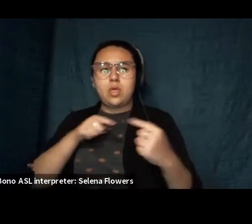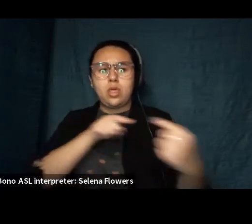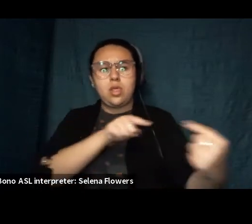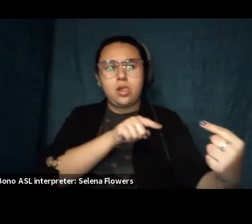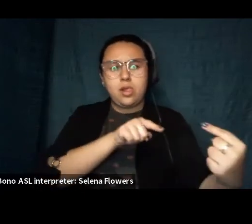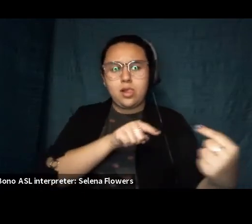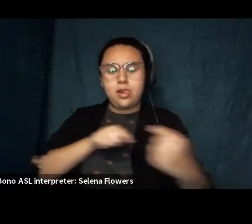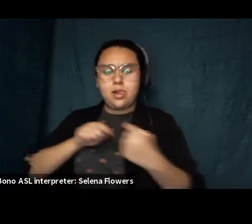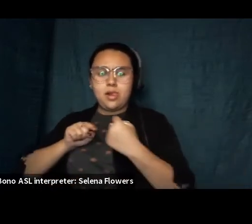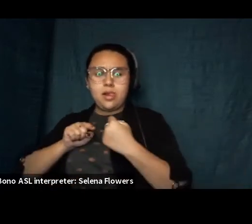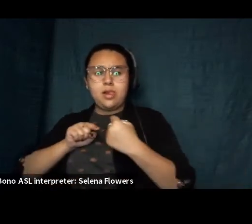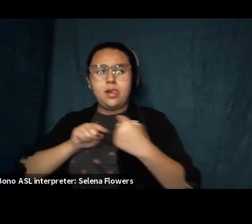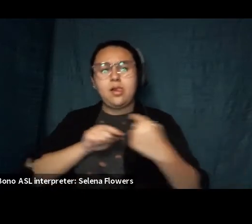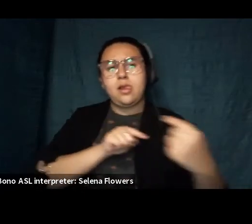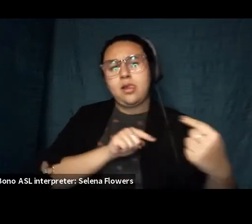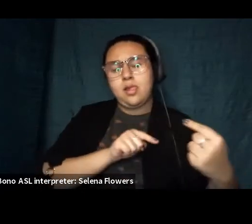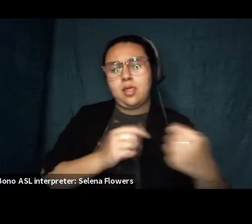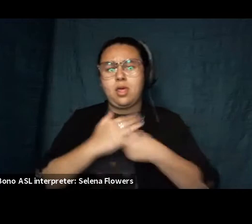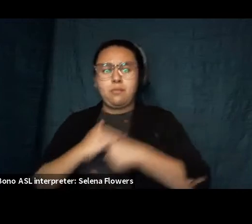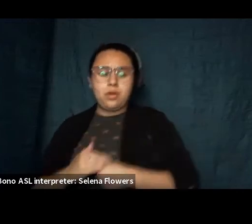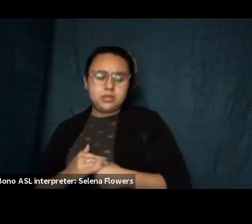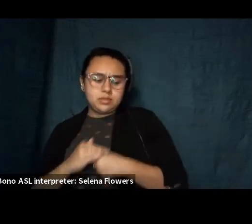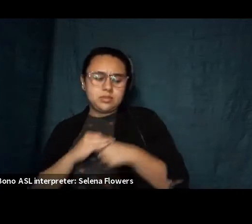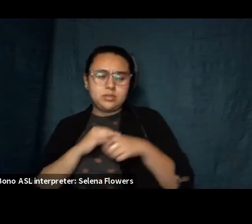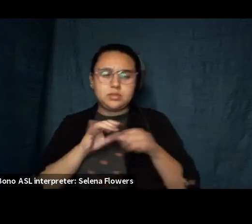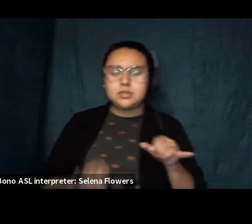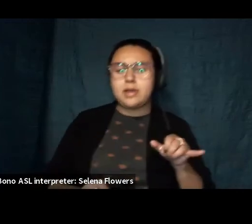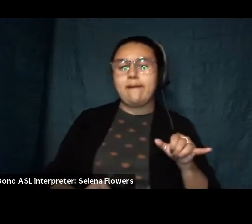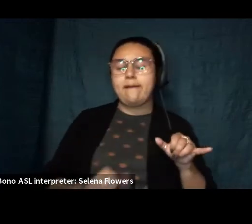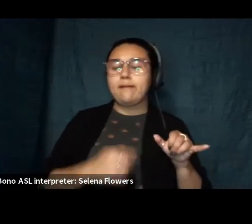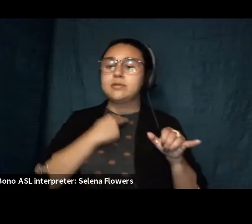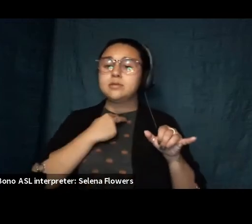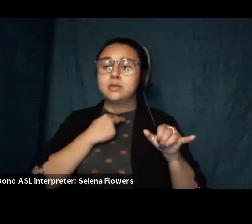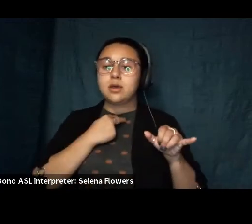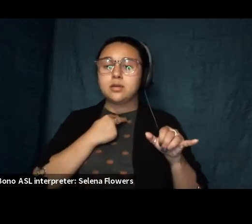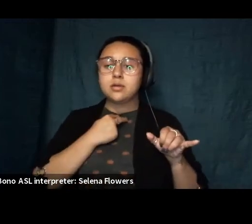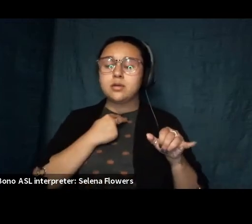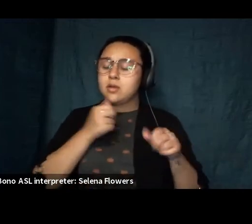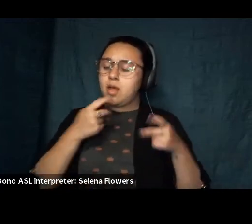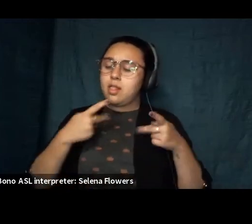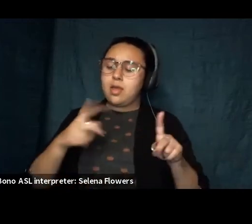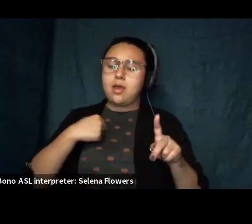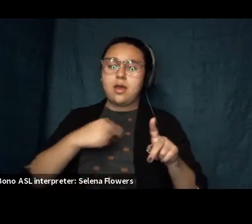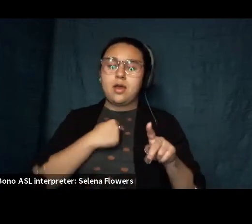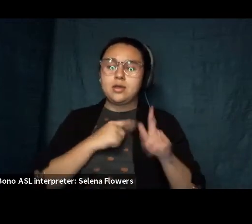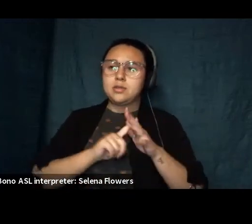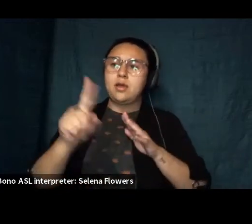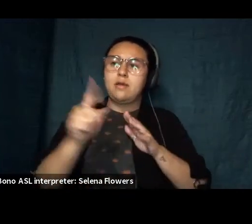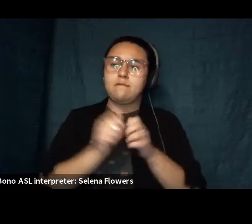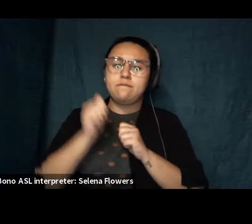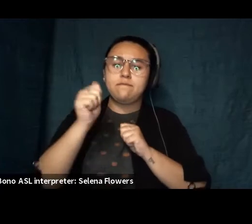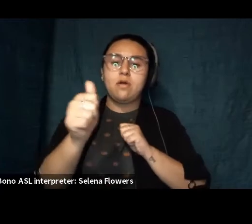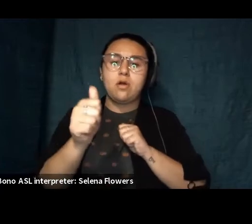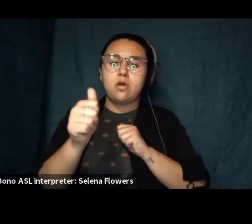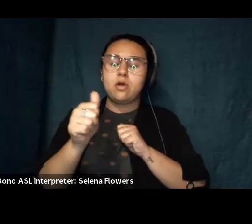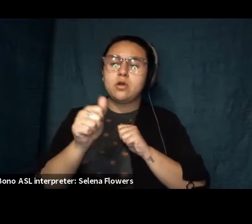or pulls us down or makes us stay the kind who doesn't let us go too far who strokes our hair keeps us